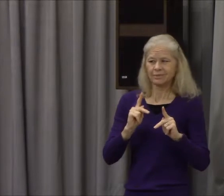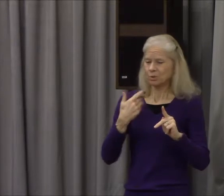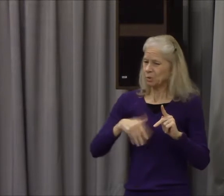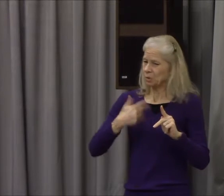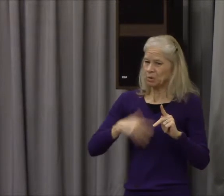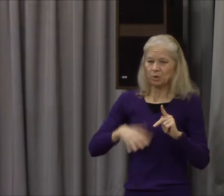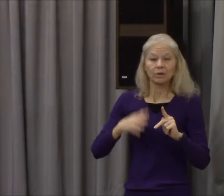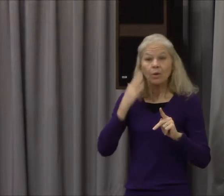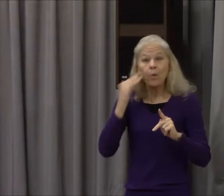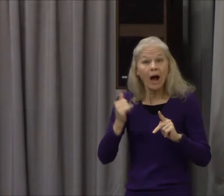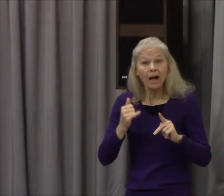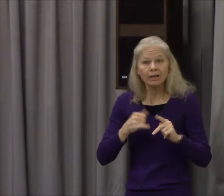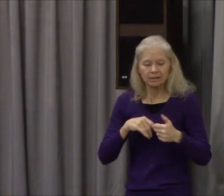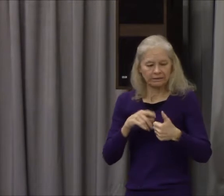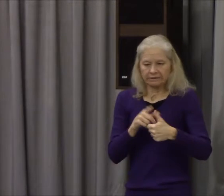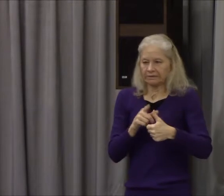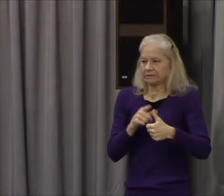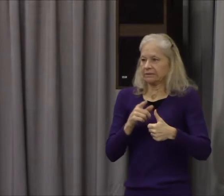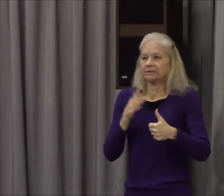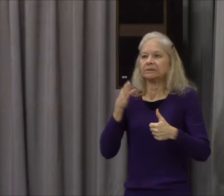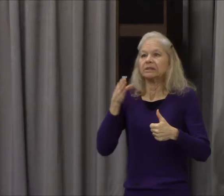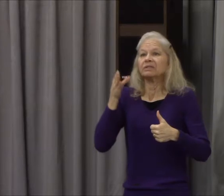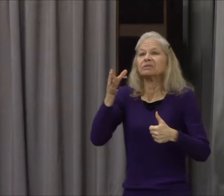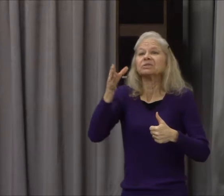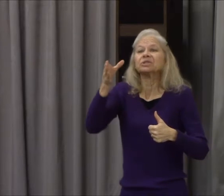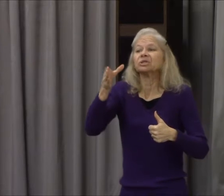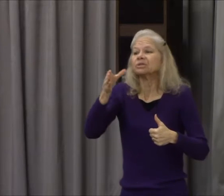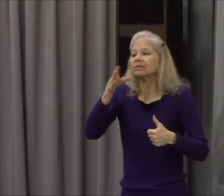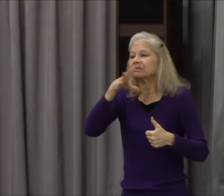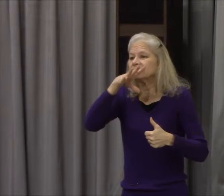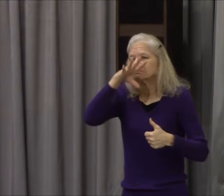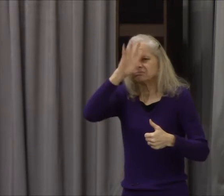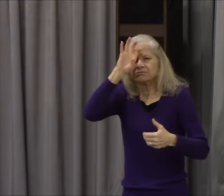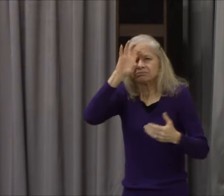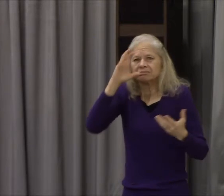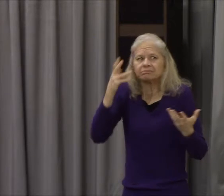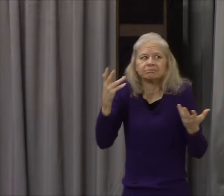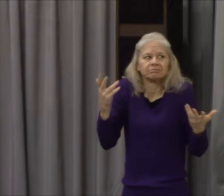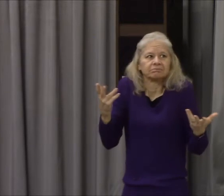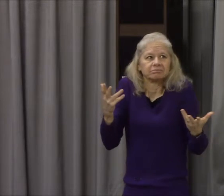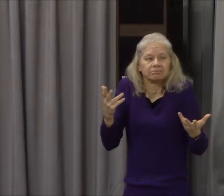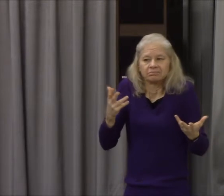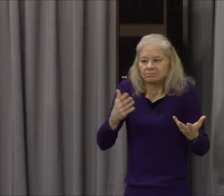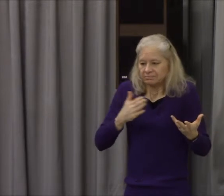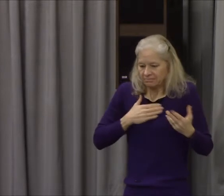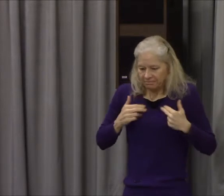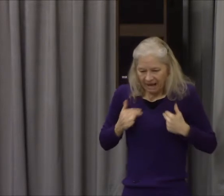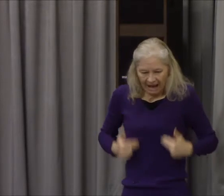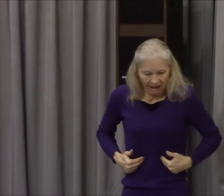What will my health be? What will my finances be in the future? Will we be safe from violence?